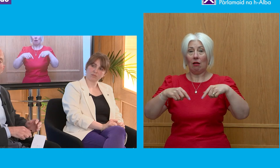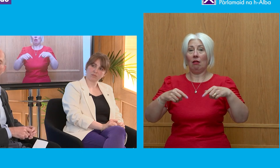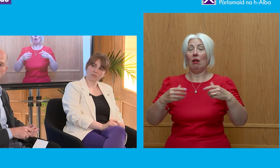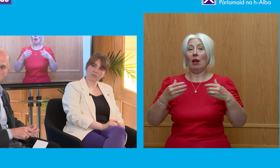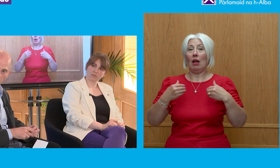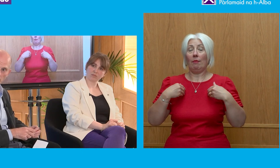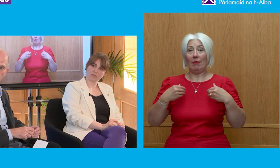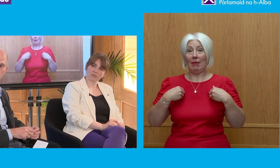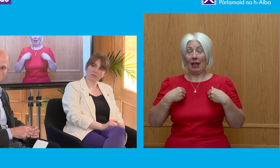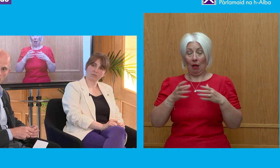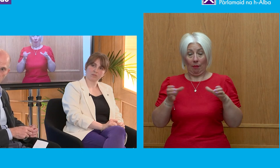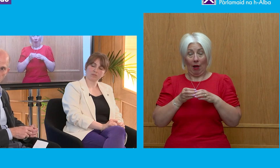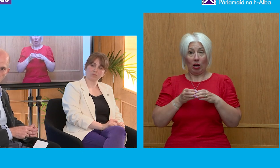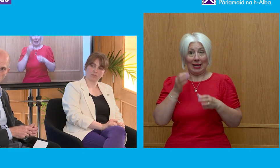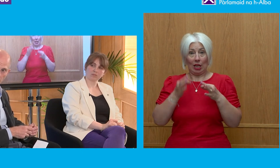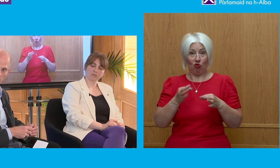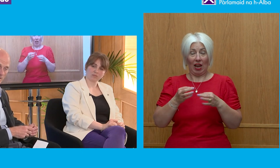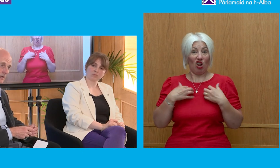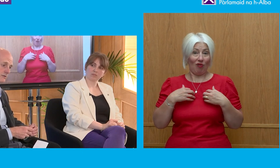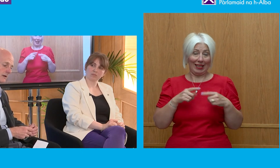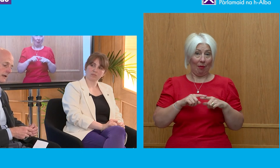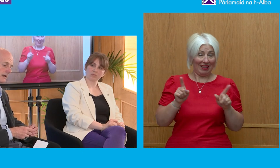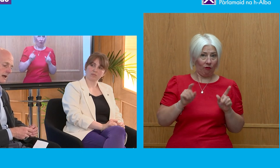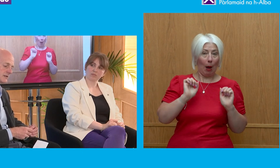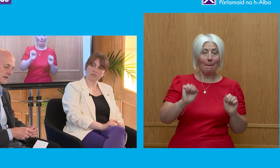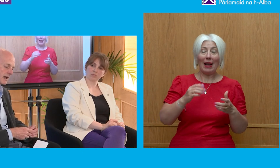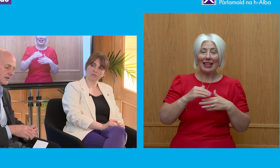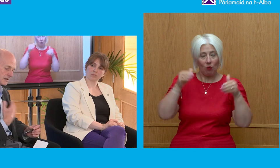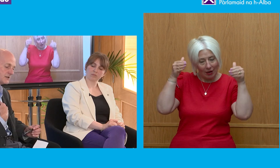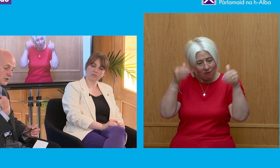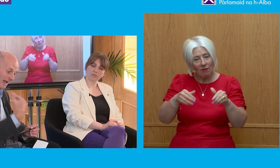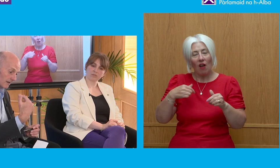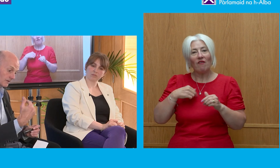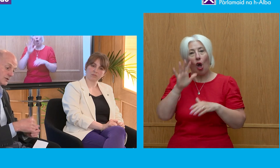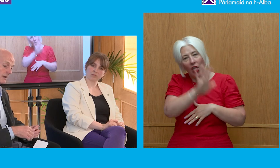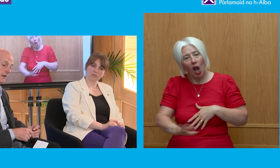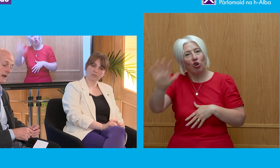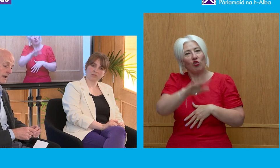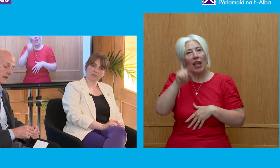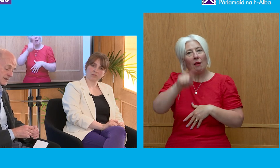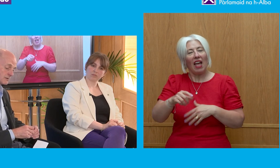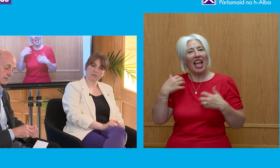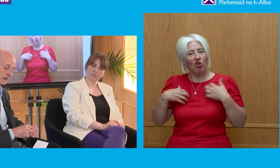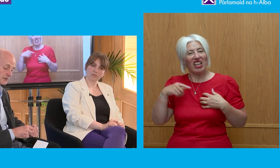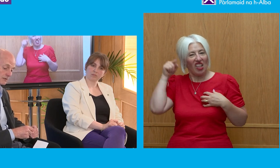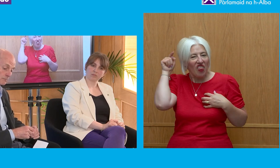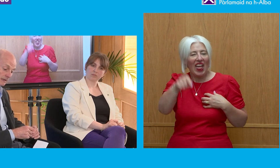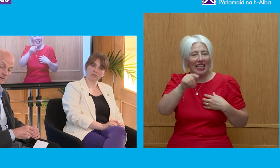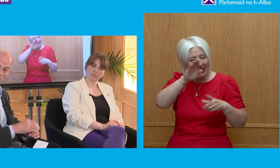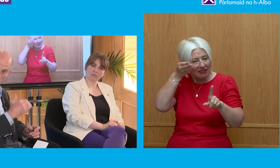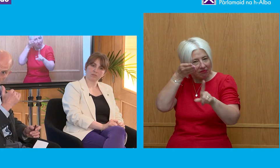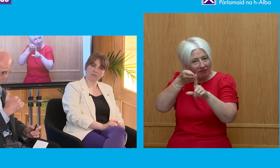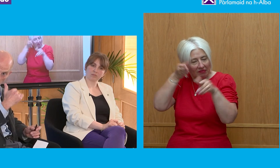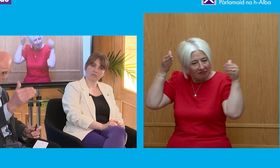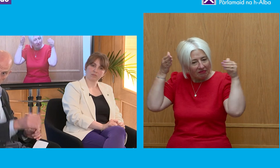going to do this for the countries, the better good of the country. And so that is the challenge, it seems to me, to the